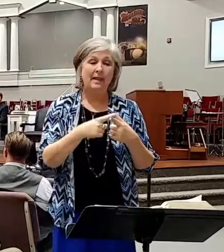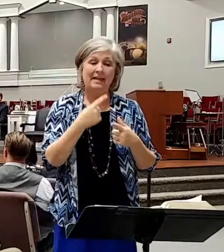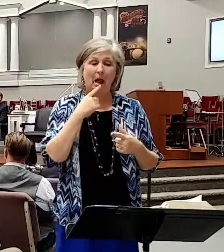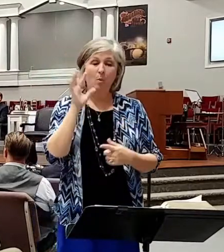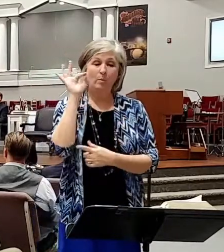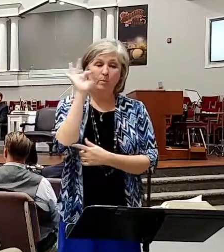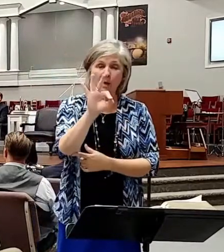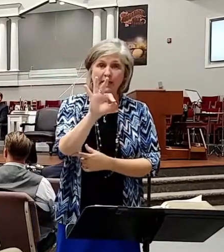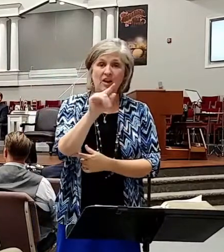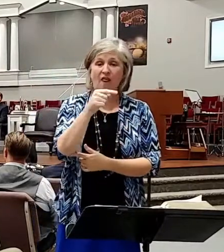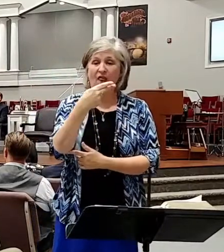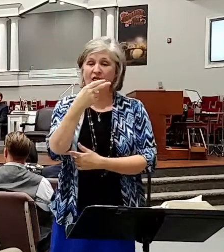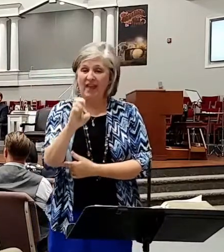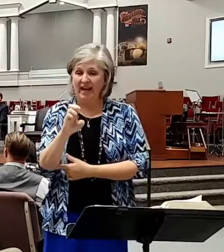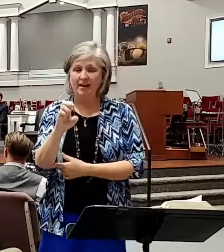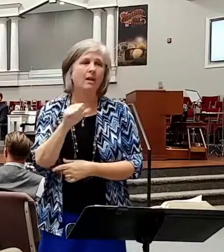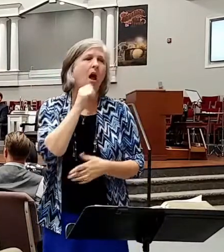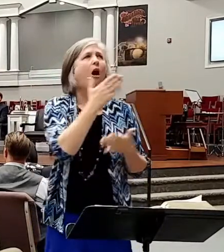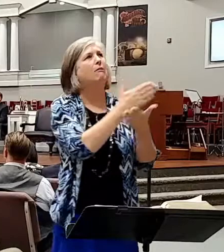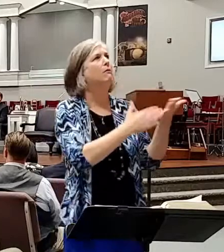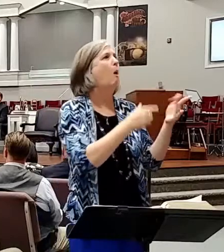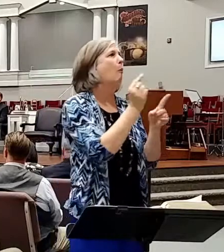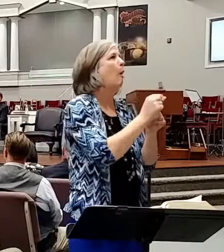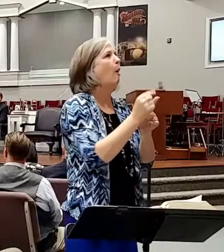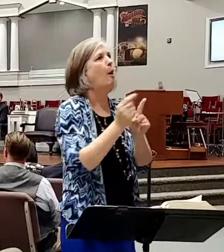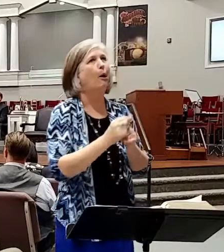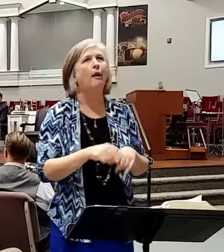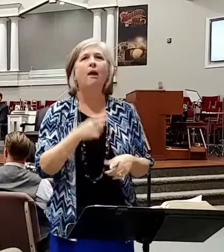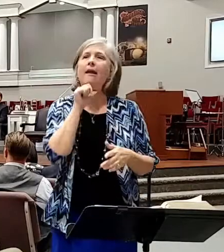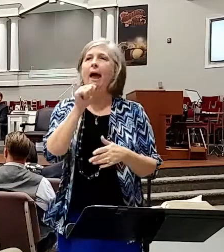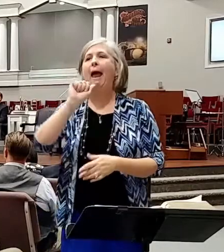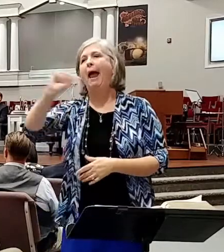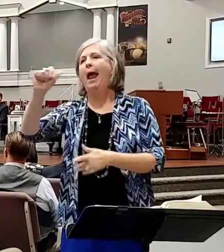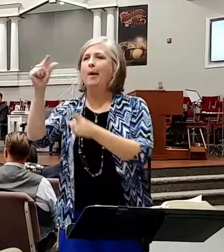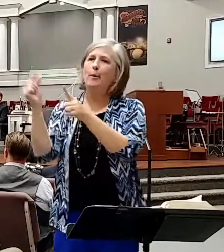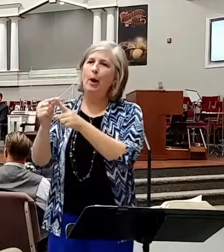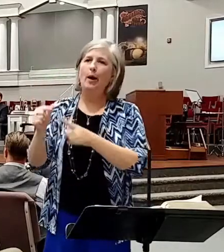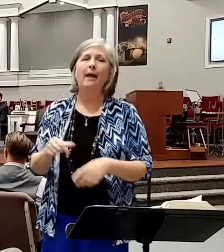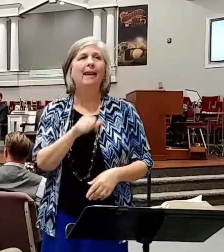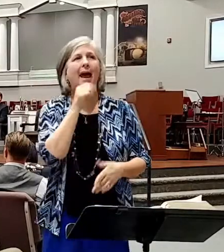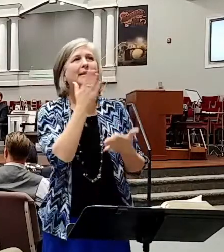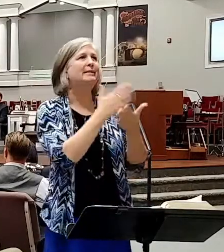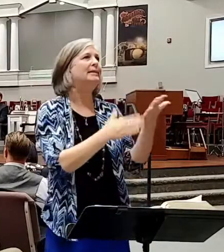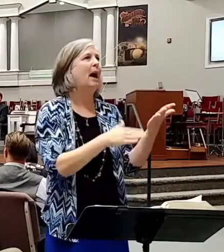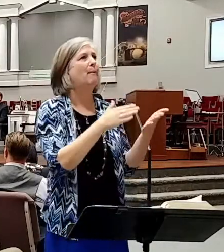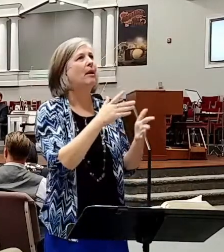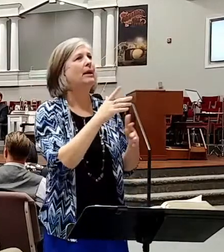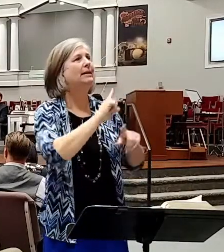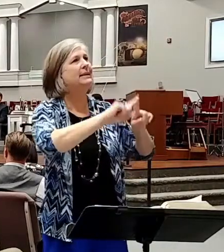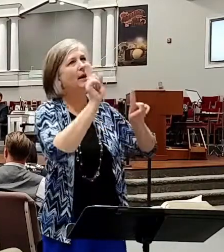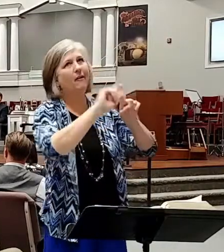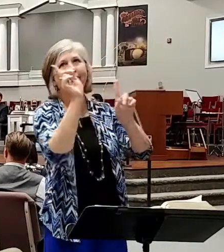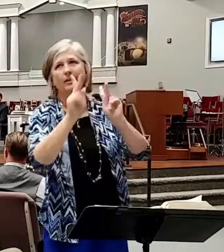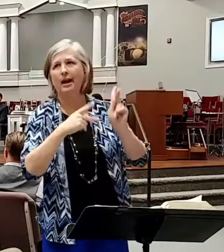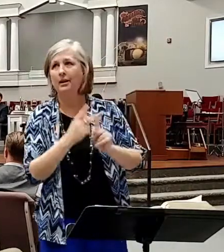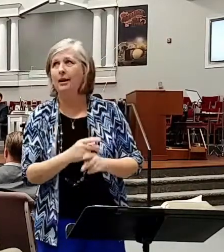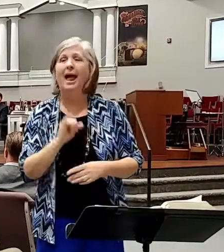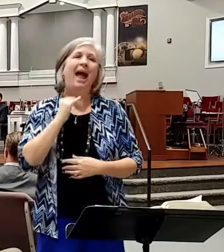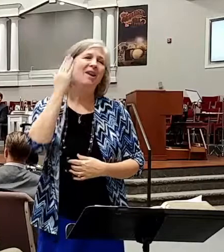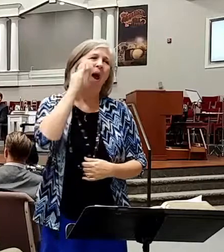not some word, not a word, not some version. I mean, I know I'm at home here when I can say the